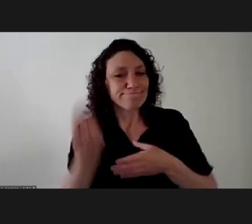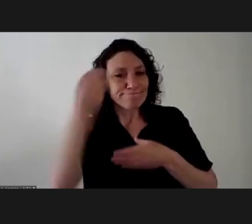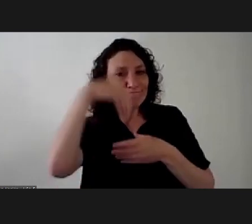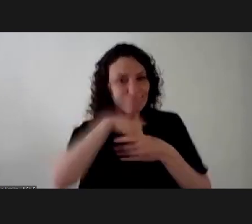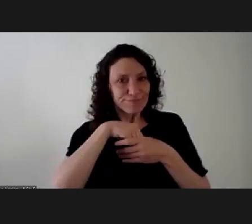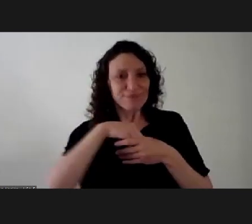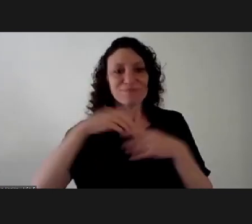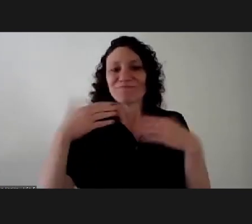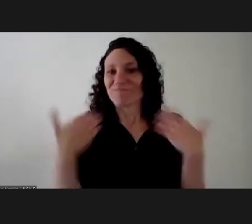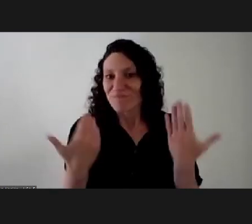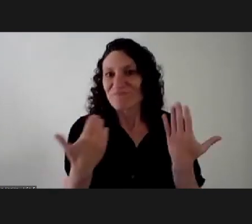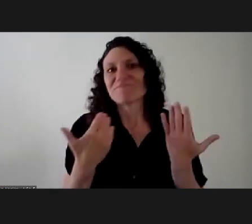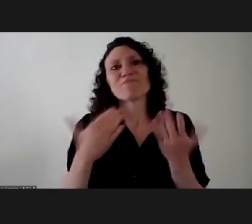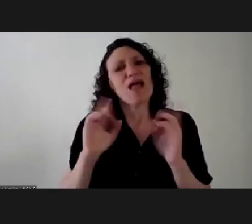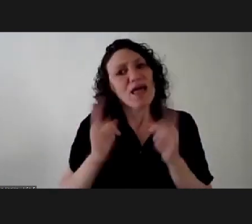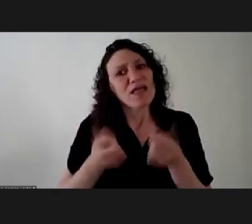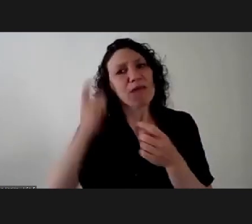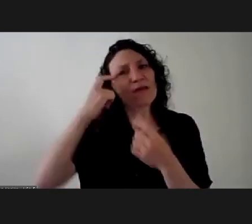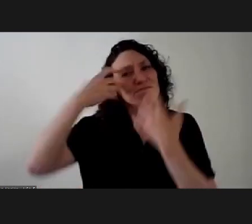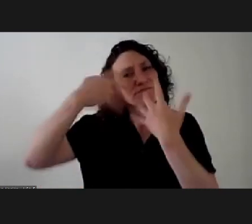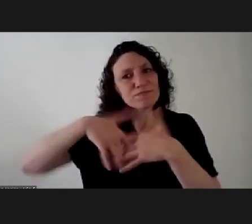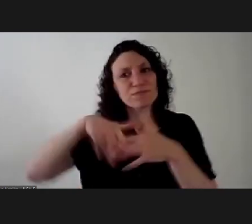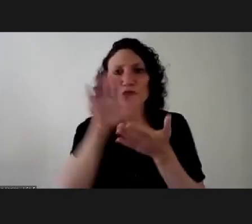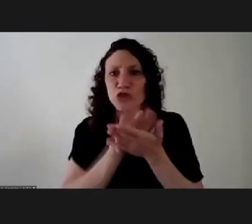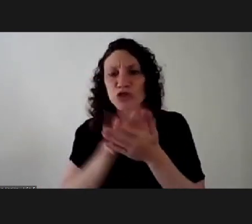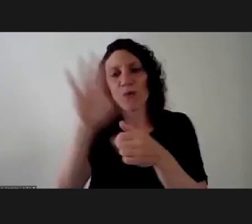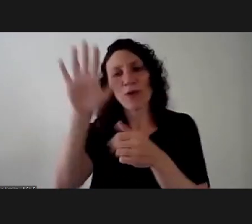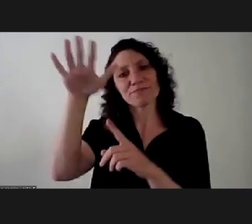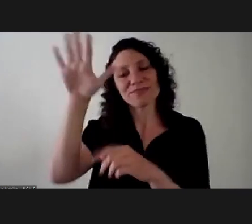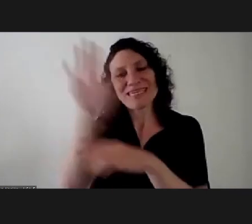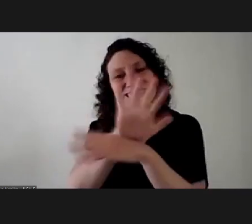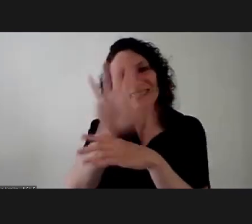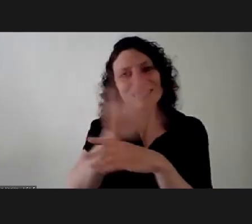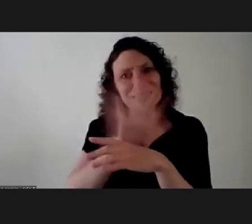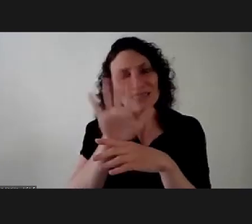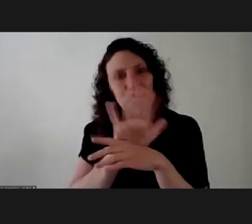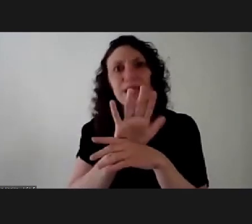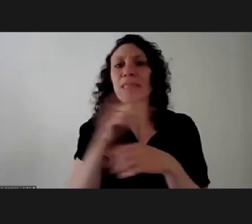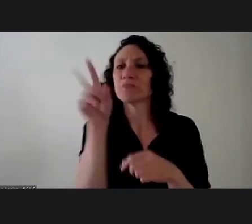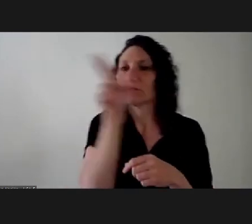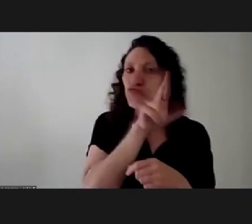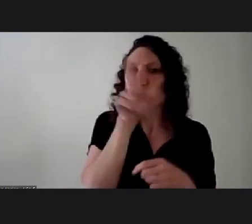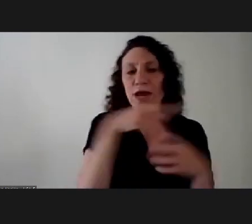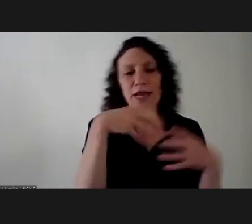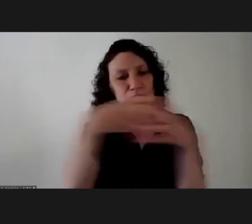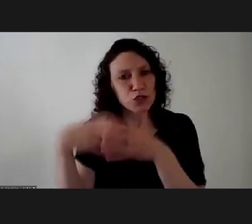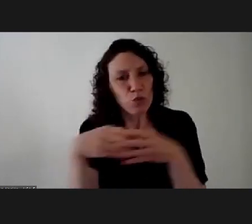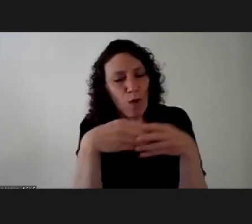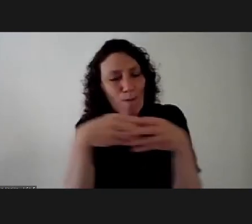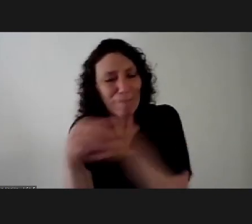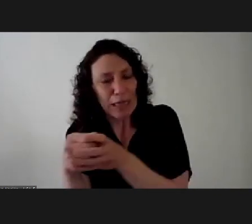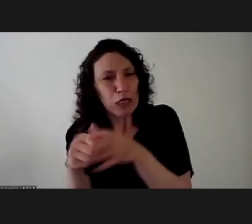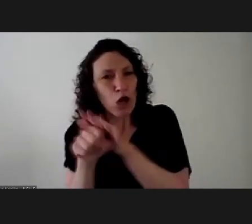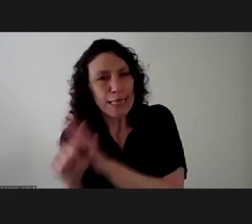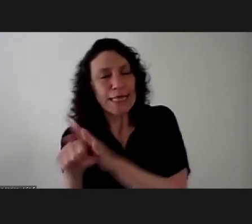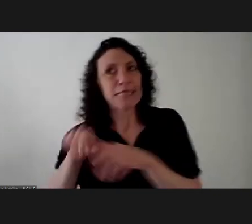inequalities also continuing to think of the role of women in a collective manner as well as dissidents in the audiovisual